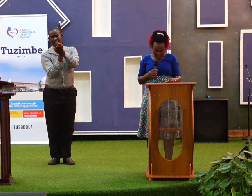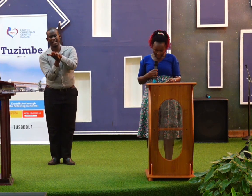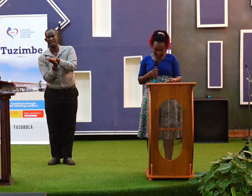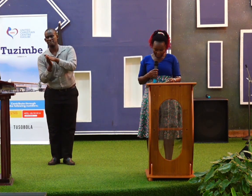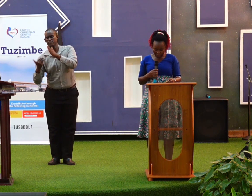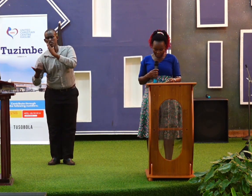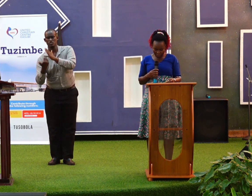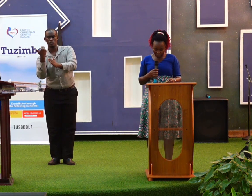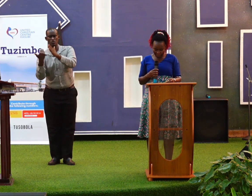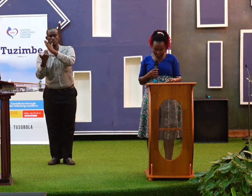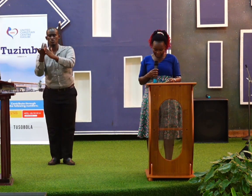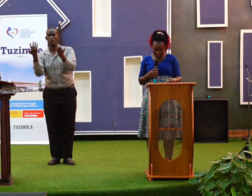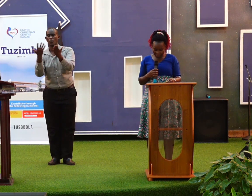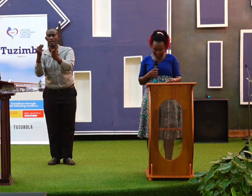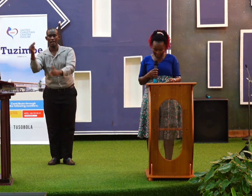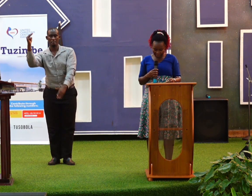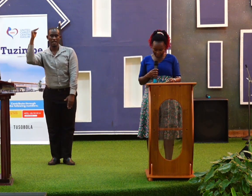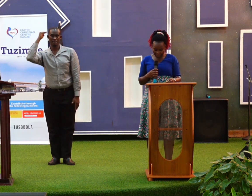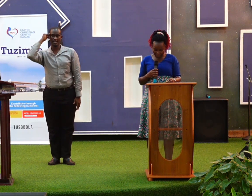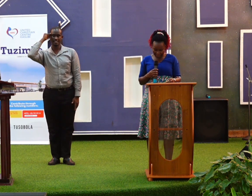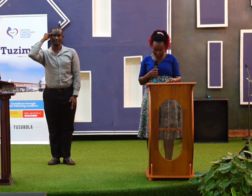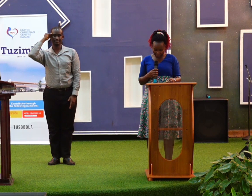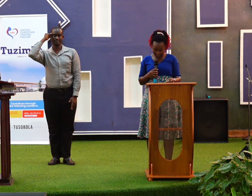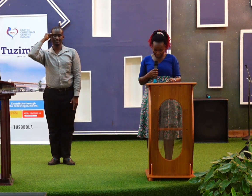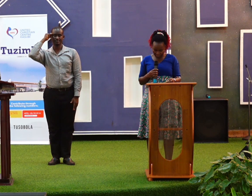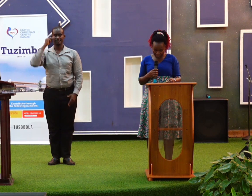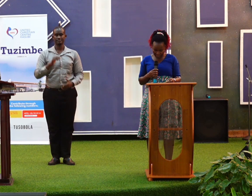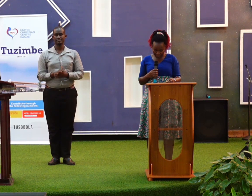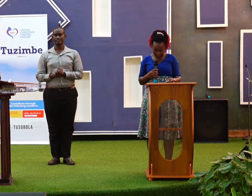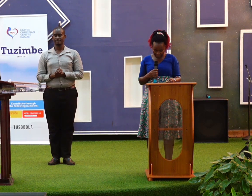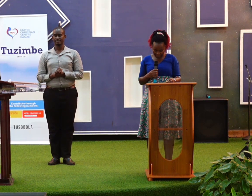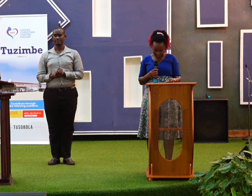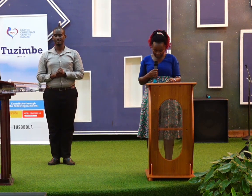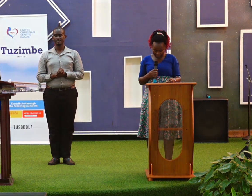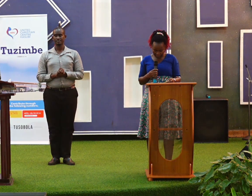And also to be renewed in the spirit of your thoughts.